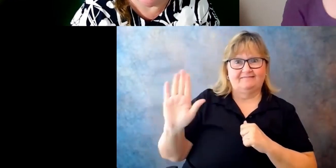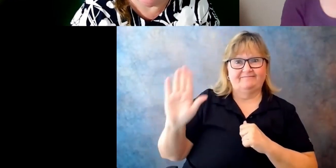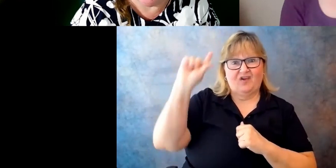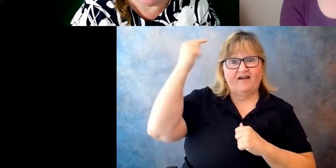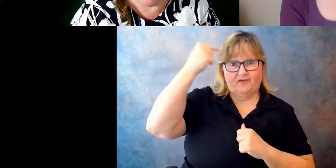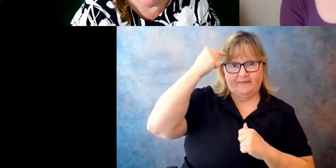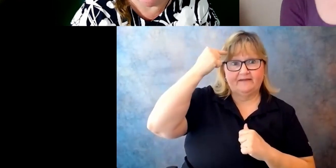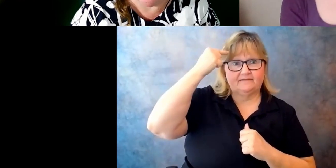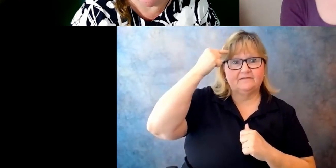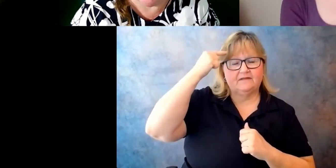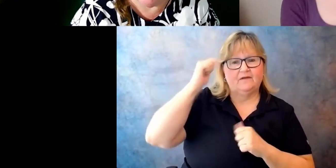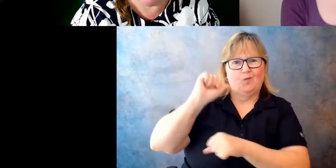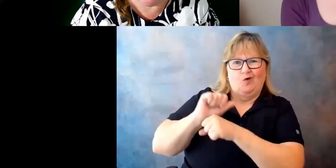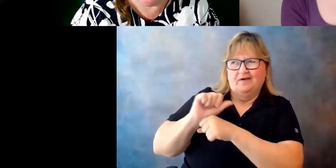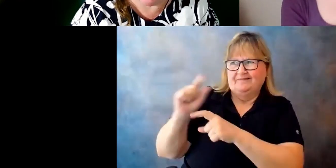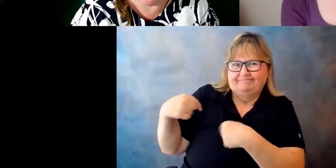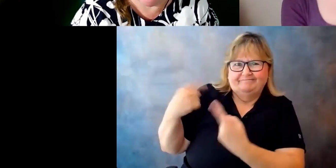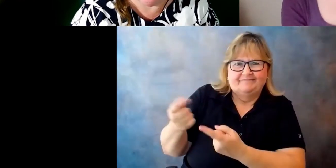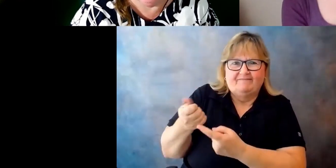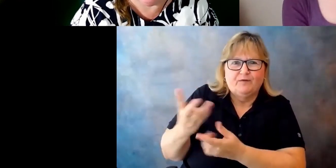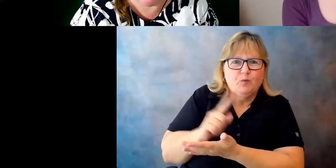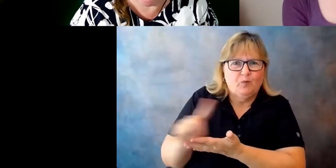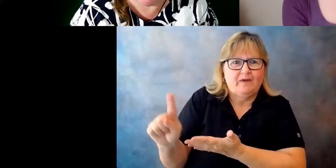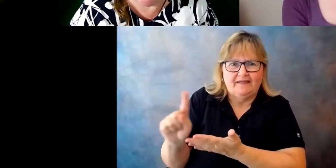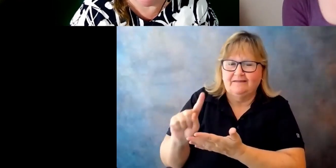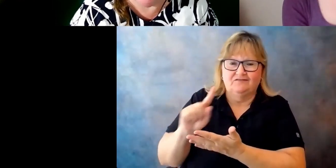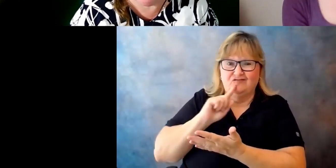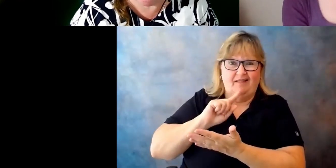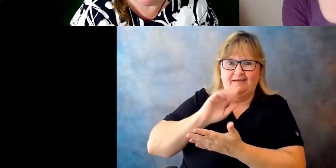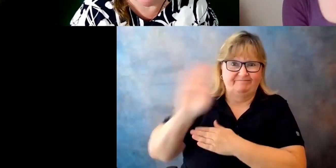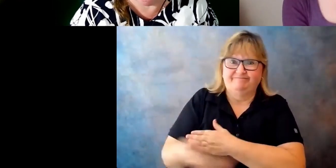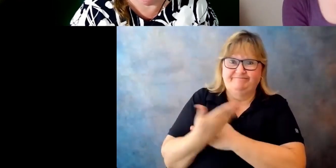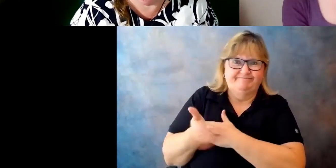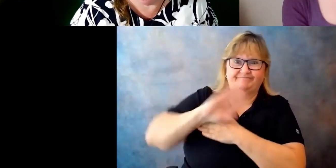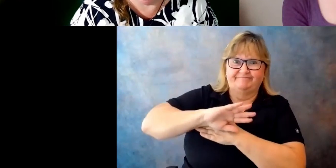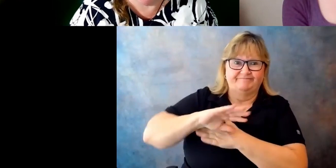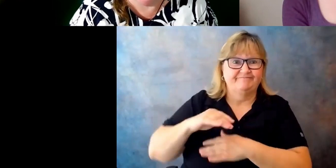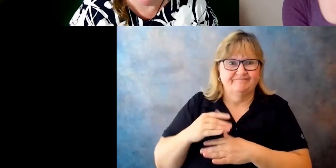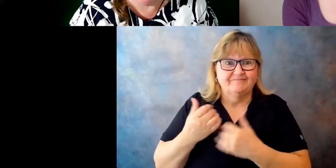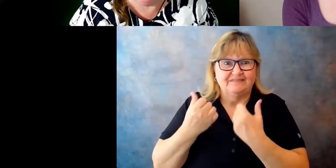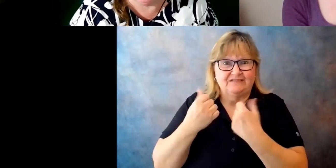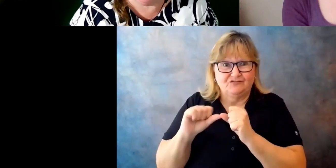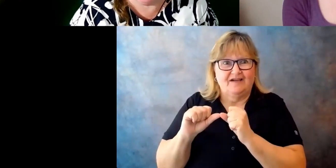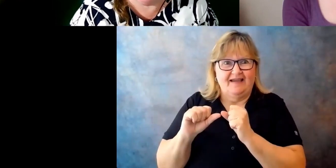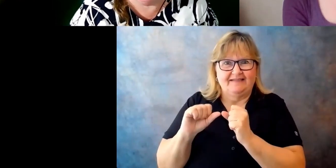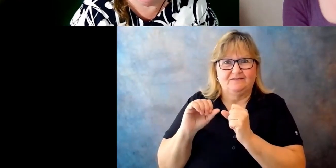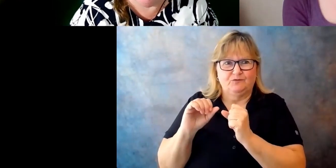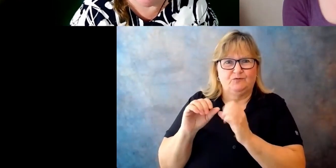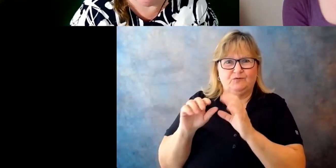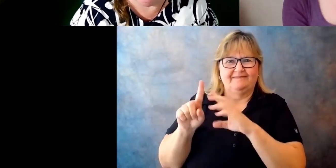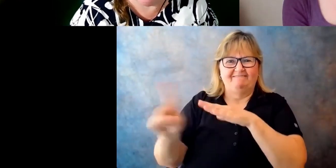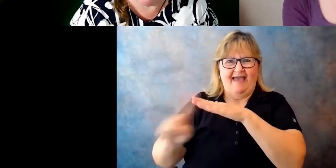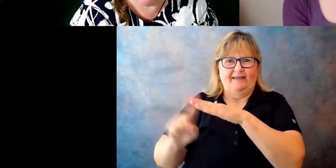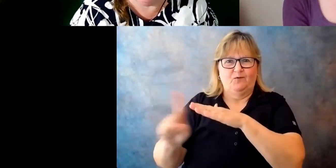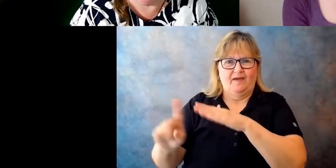We've been working with them for the last few weeks around the clock to help them evacuate out of Kabul. So those are just a few